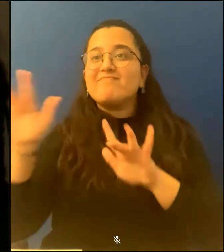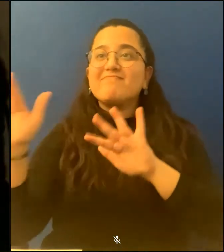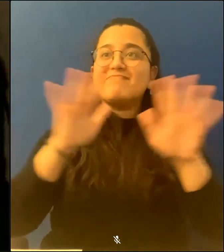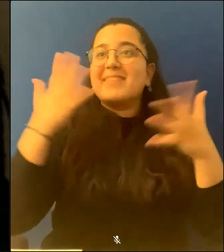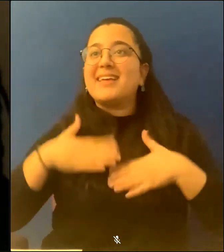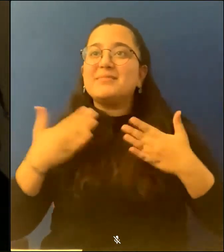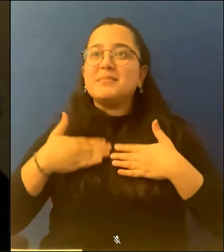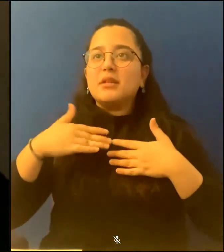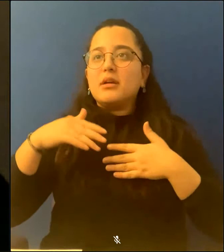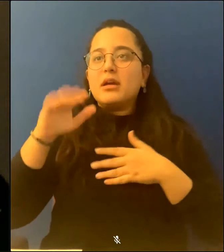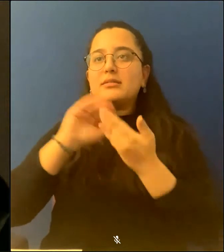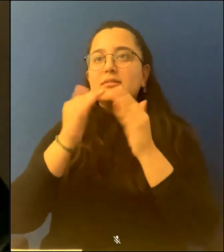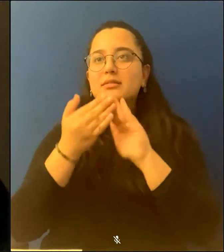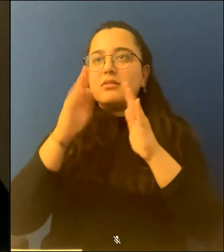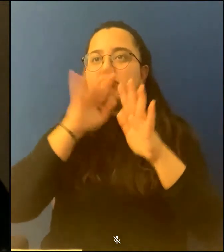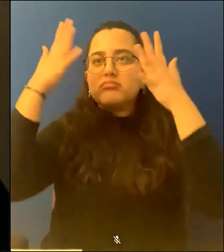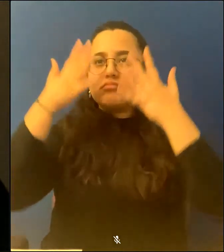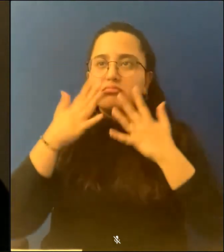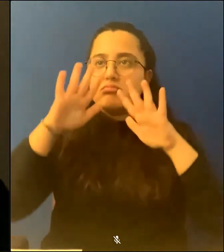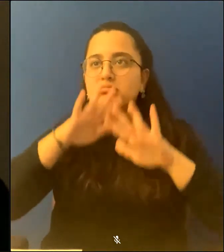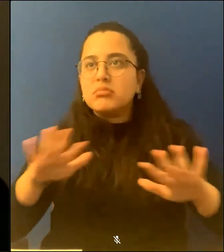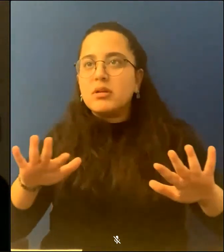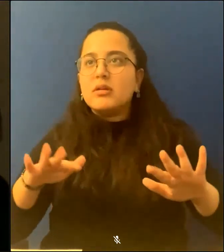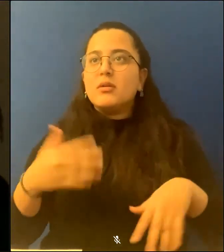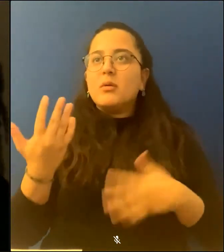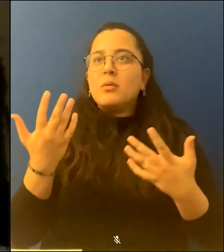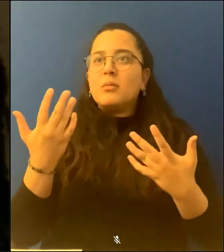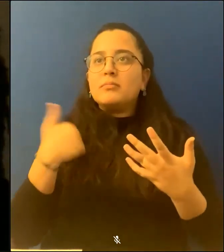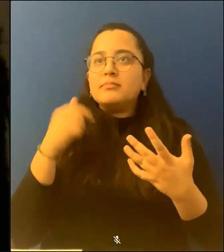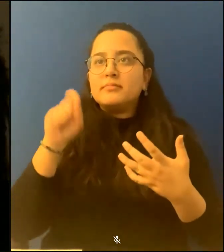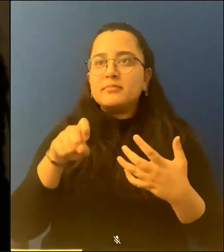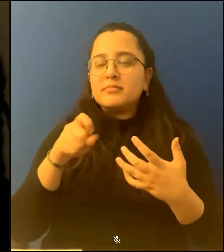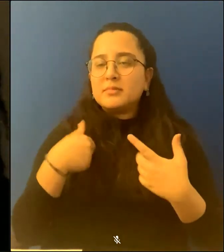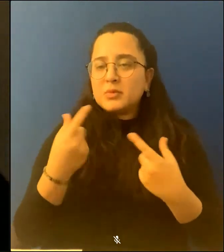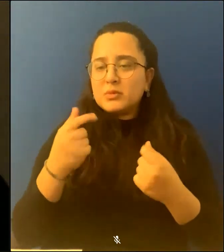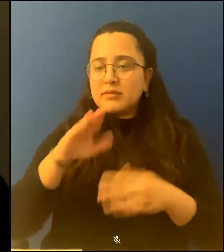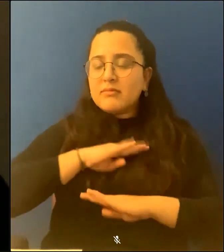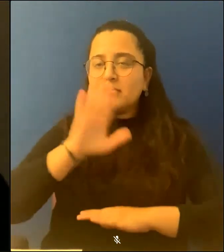I'll just read one more. Thank you for listening where you are right now.